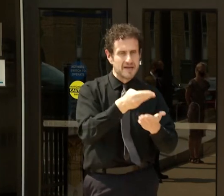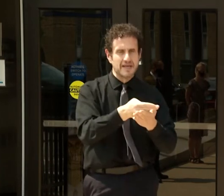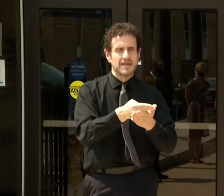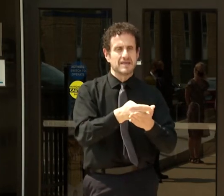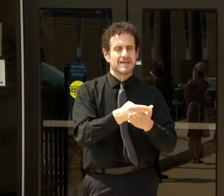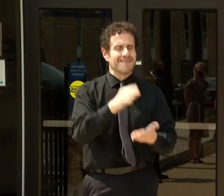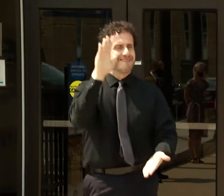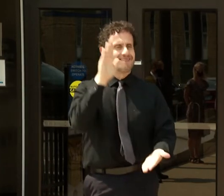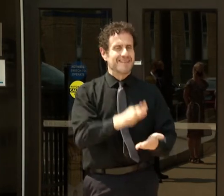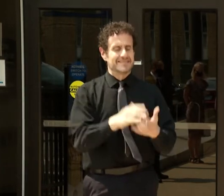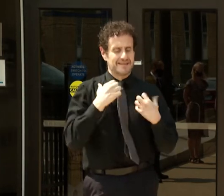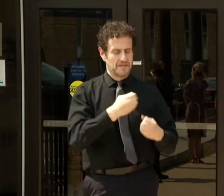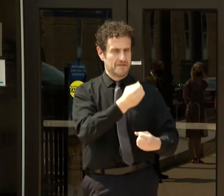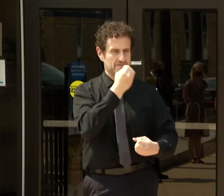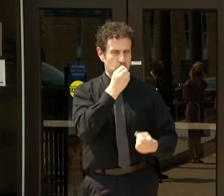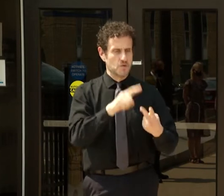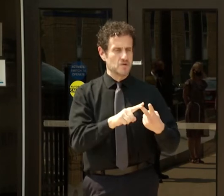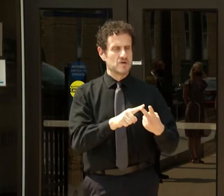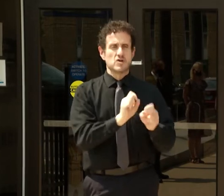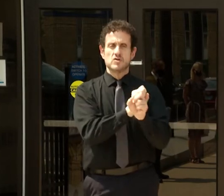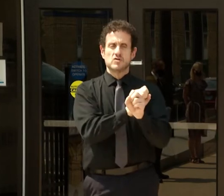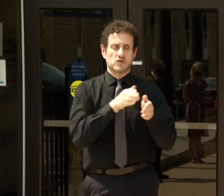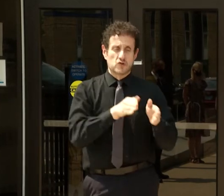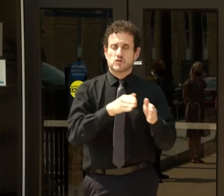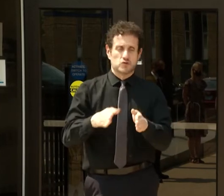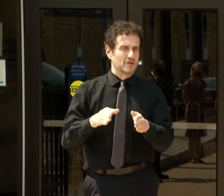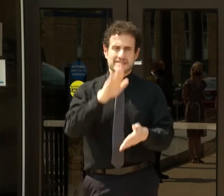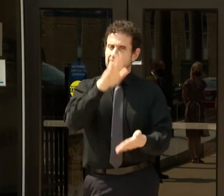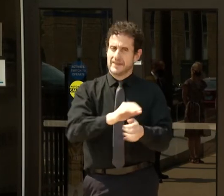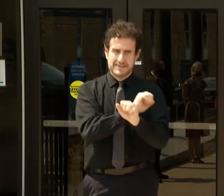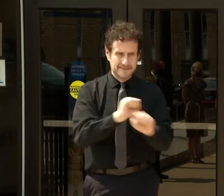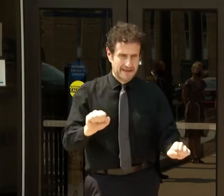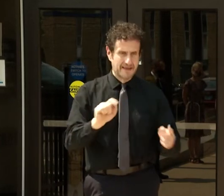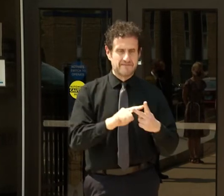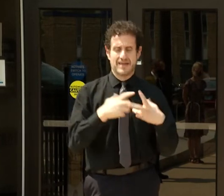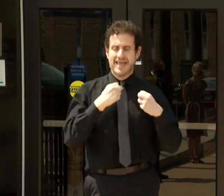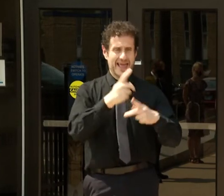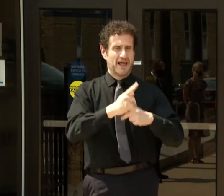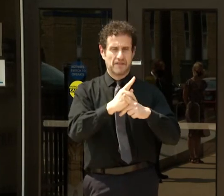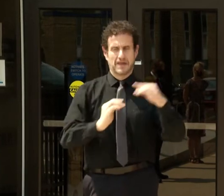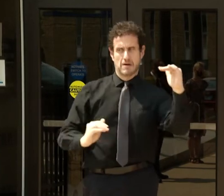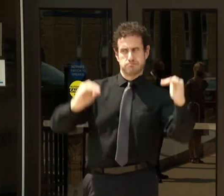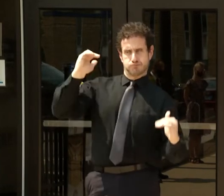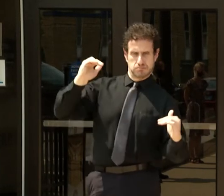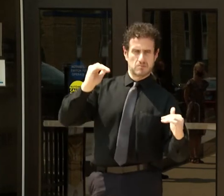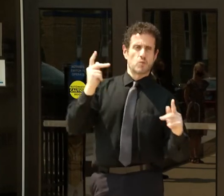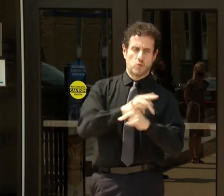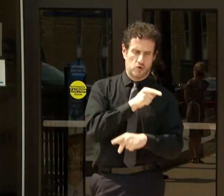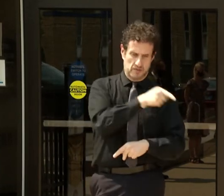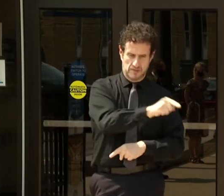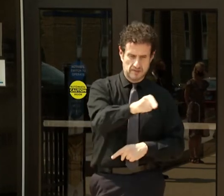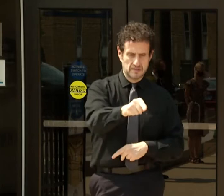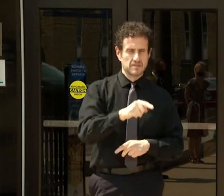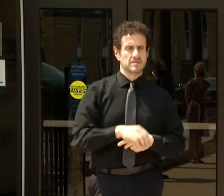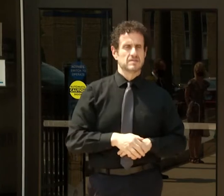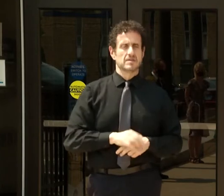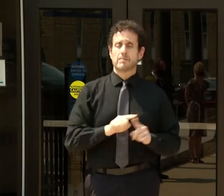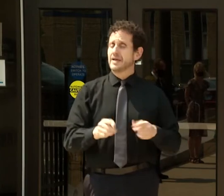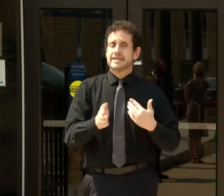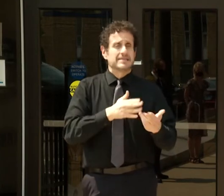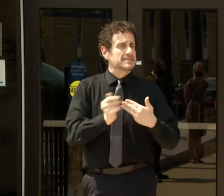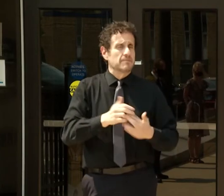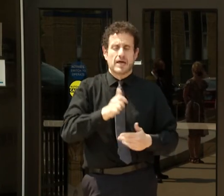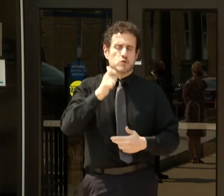healthy foods, safe streets, and quality health care. But regardless of race or ethnicity,